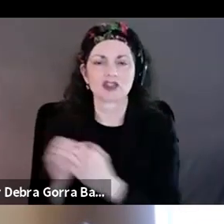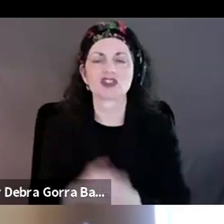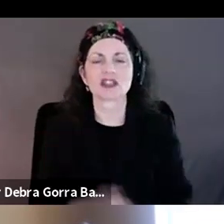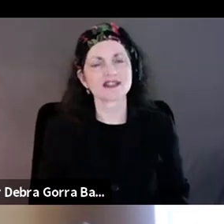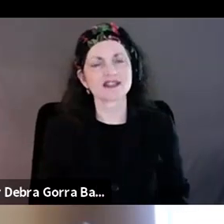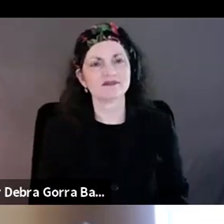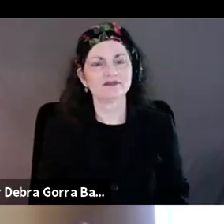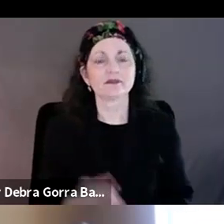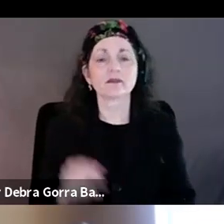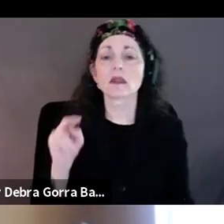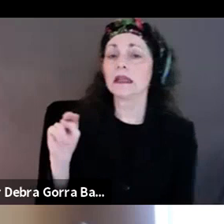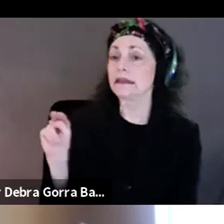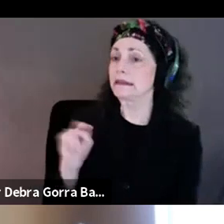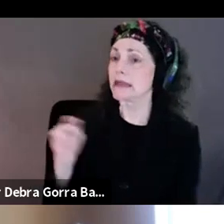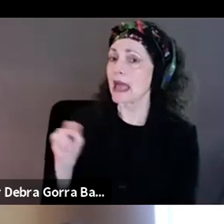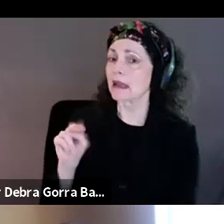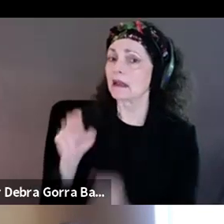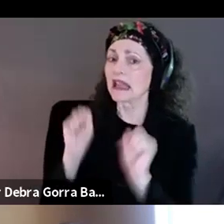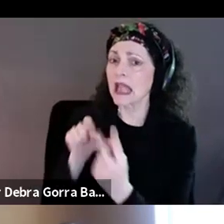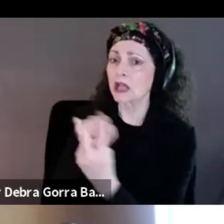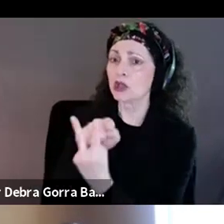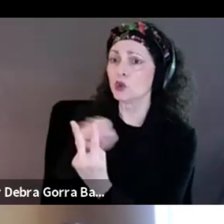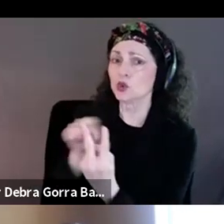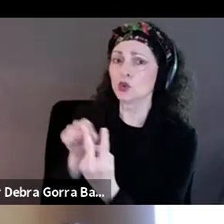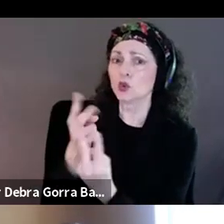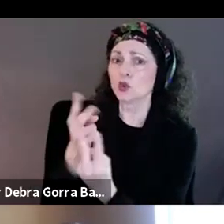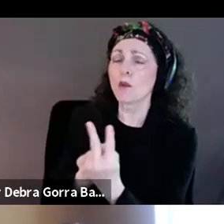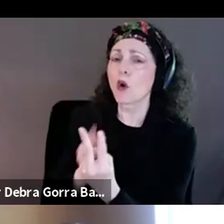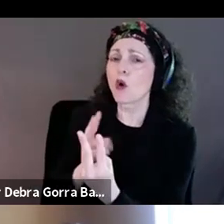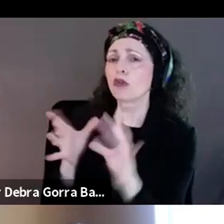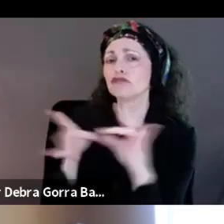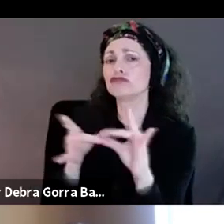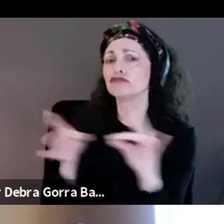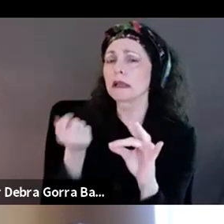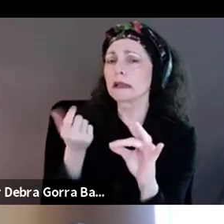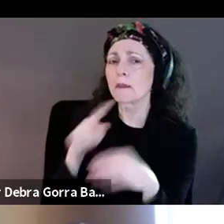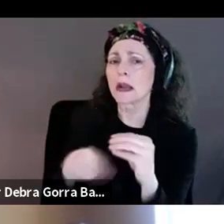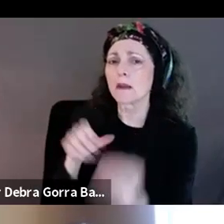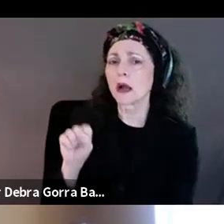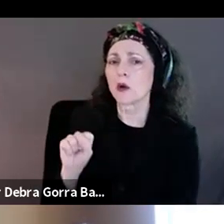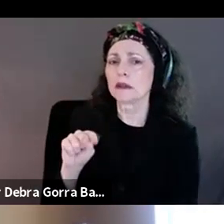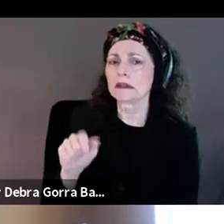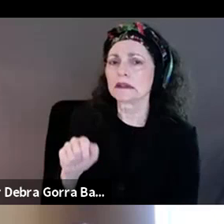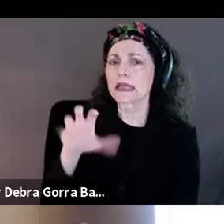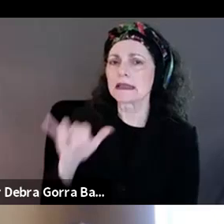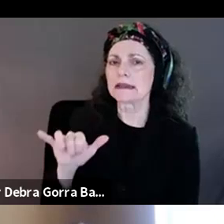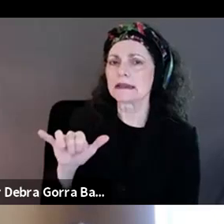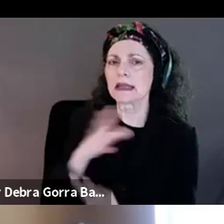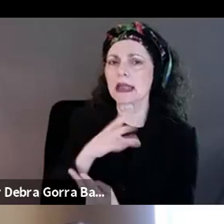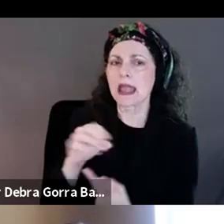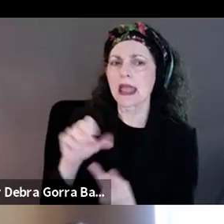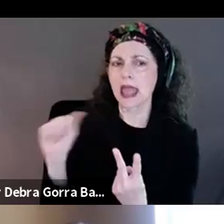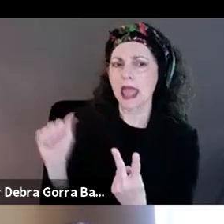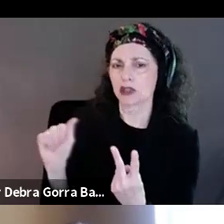Can you talk both of you a little bit about how Stacy Park Milburn and Andrea Levant became involved